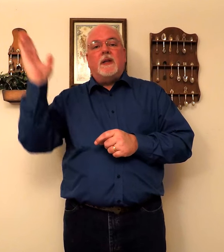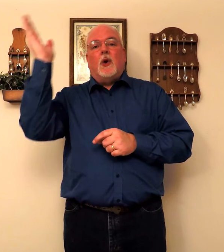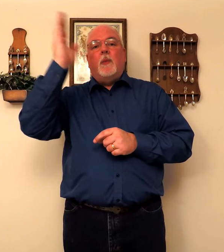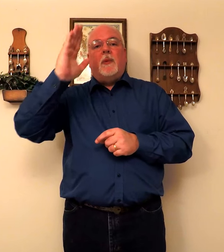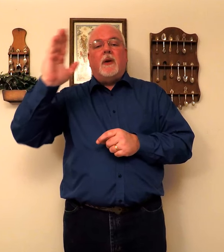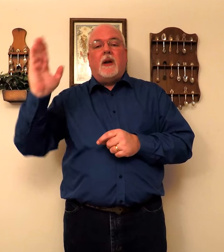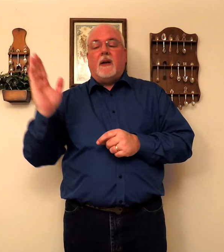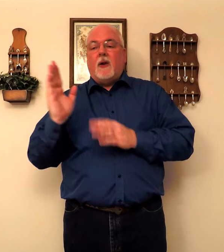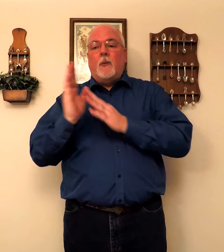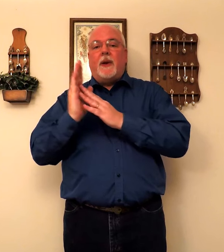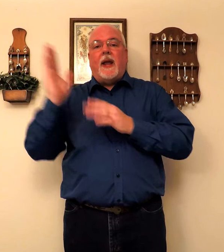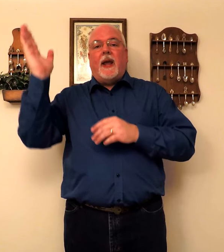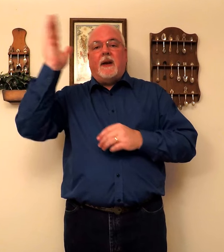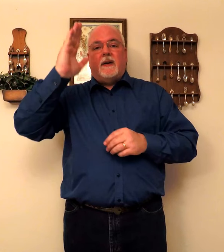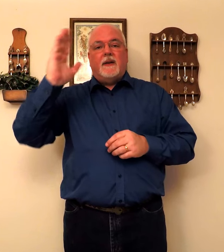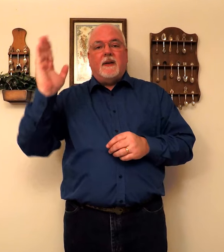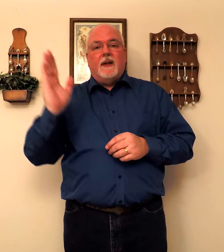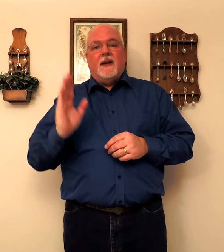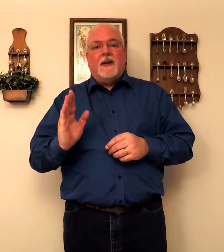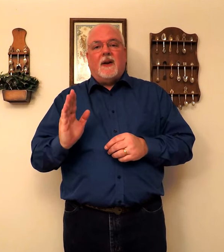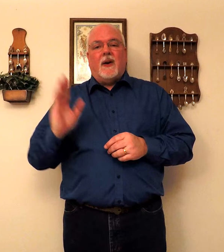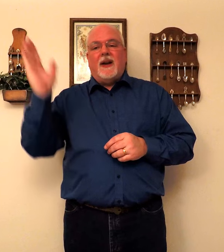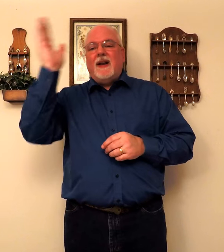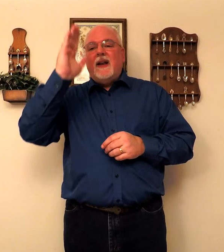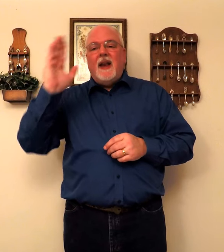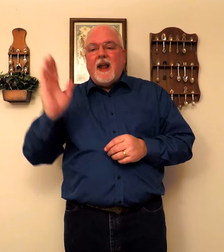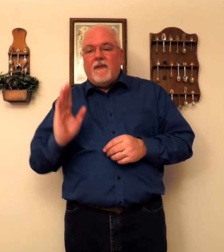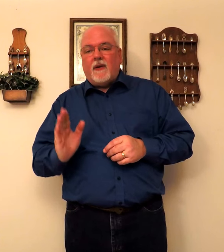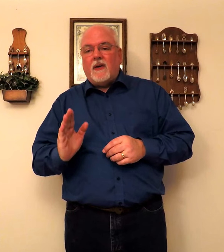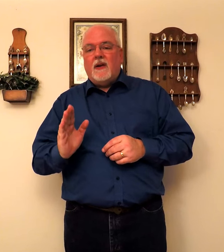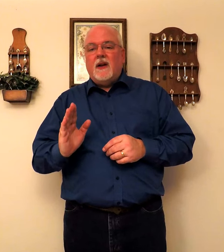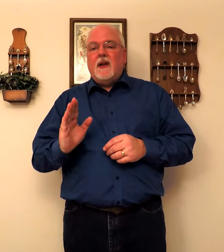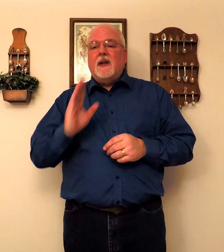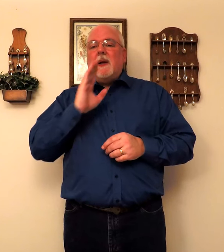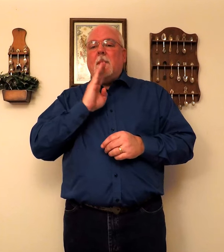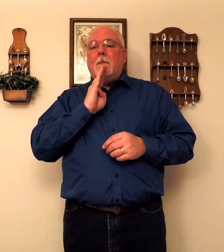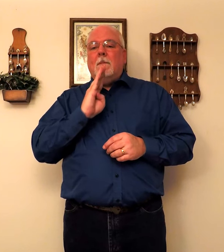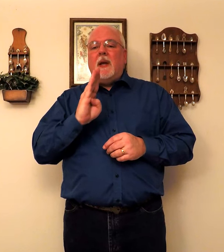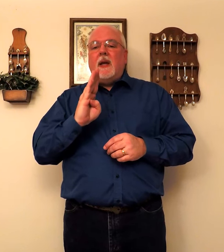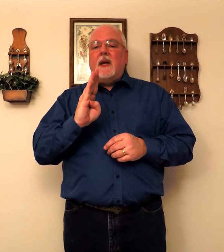it's an open. Open hand. All right. Never. Be.